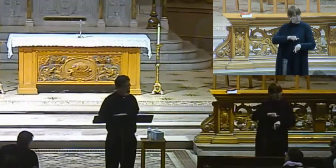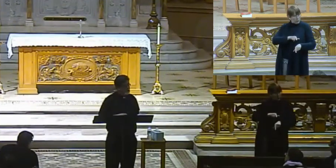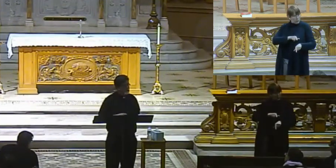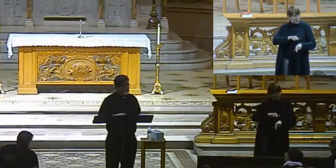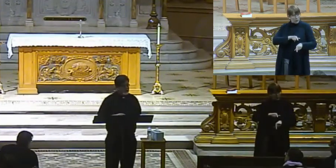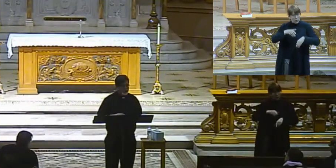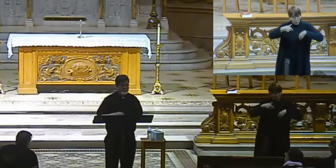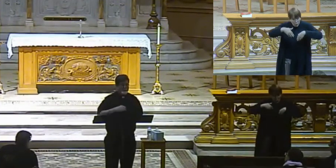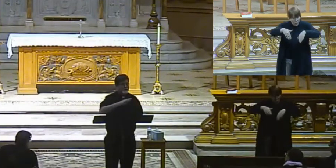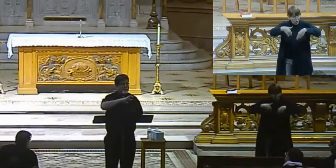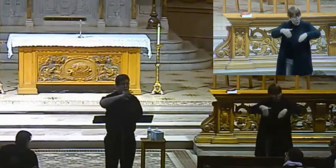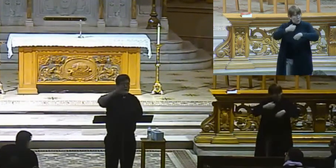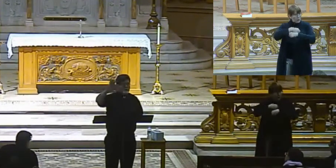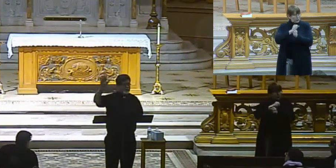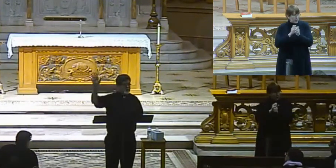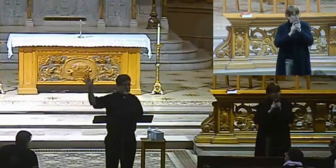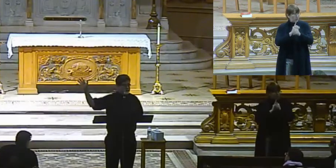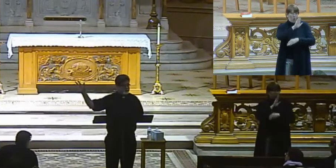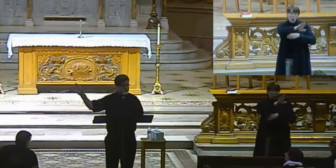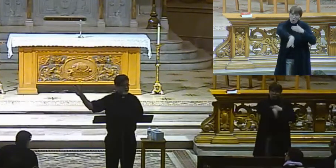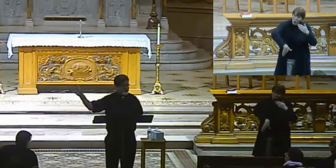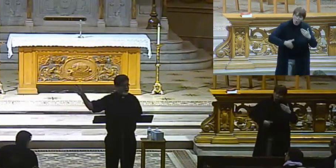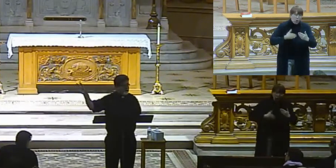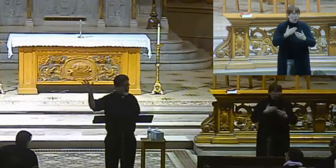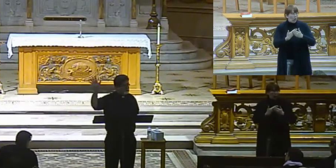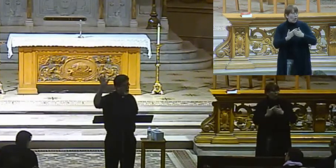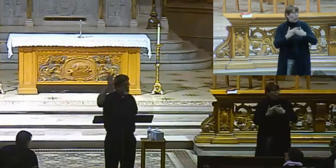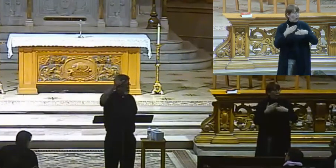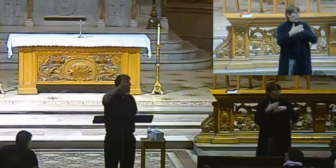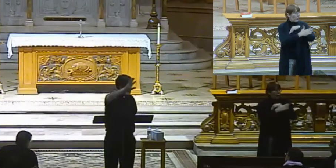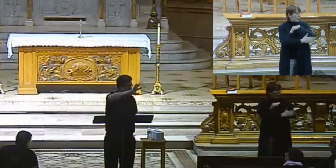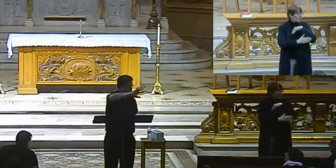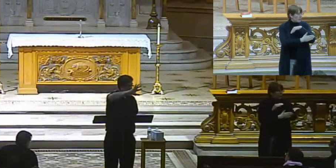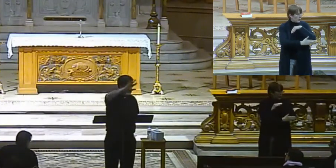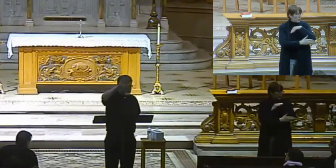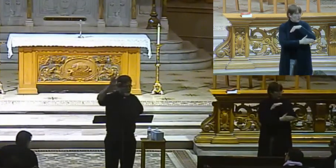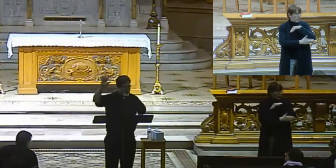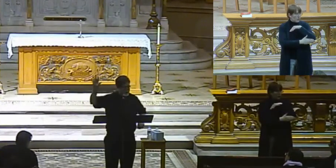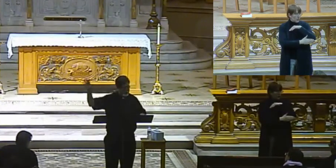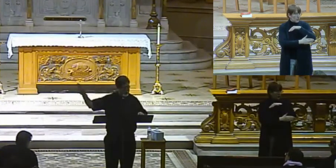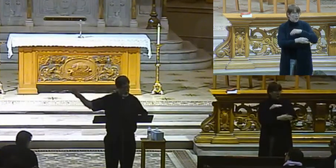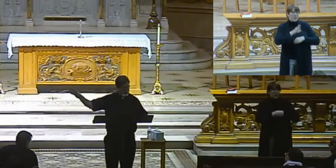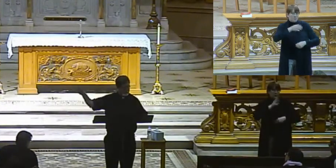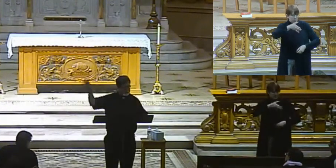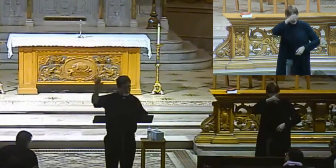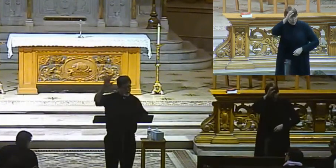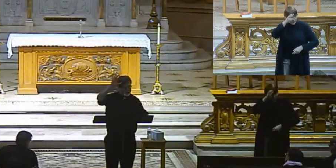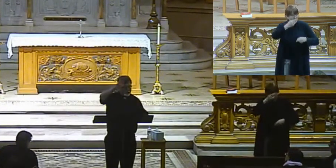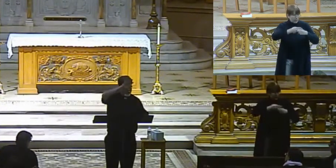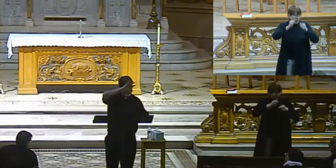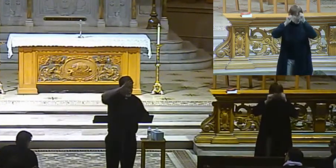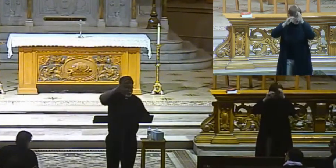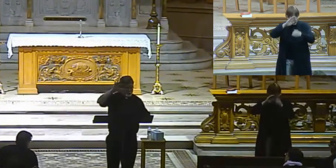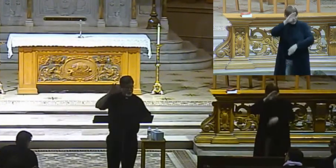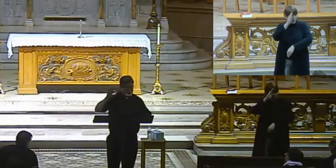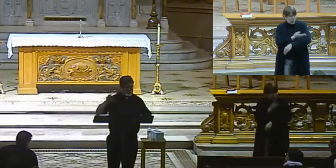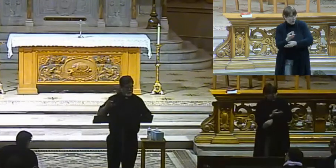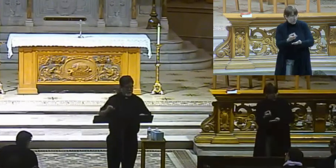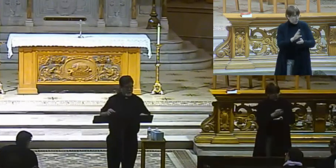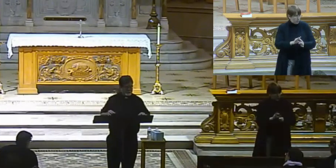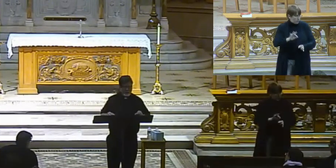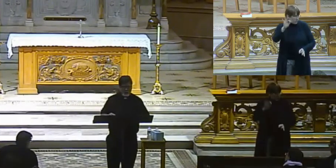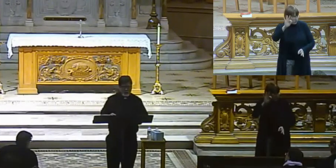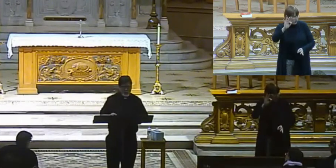Go make disciples of all nations, baptizing them in the name of the Father and of the Son and of the Holy